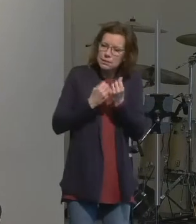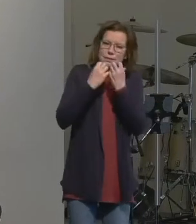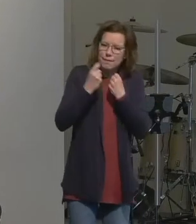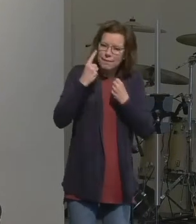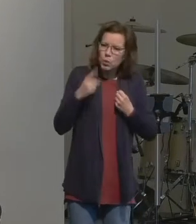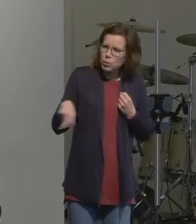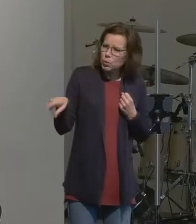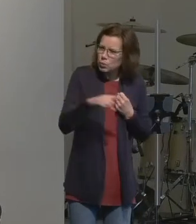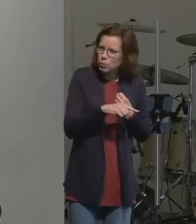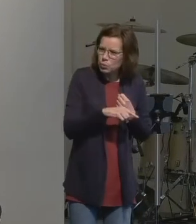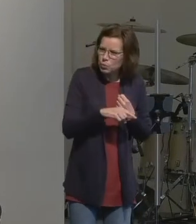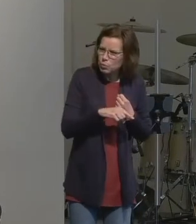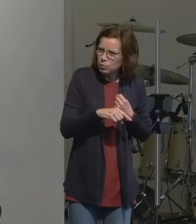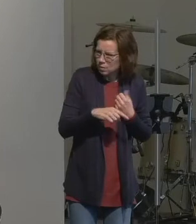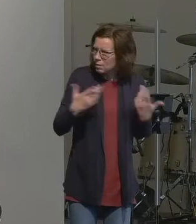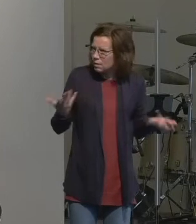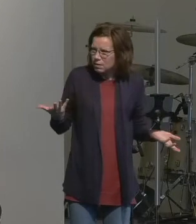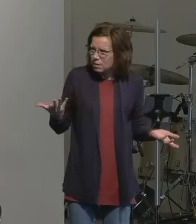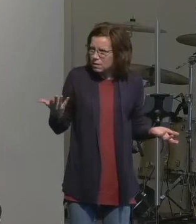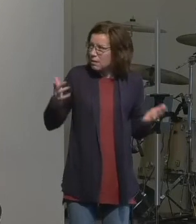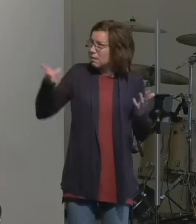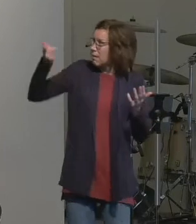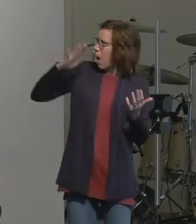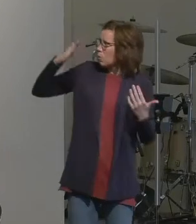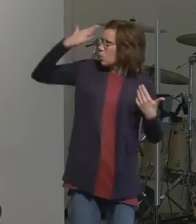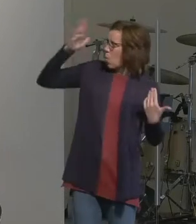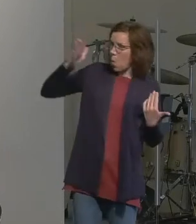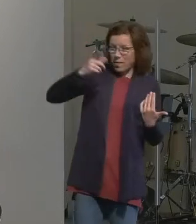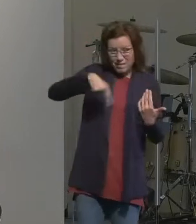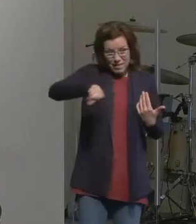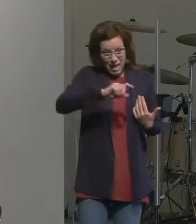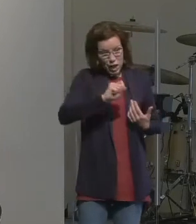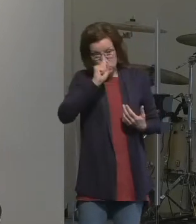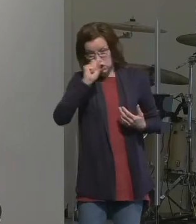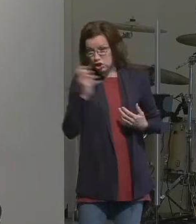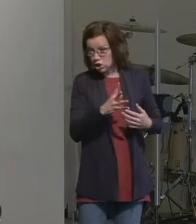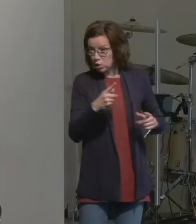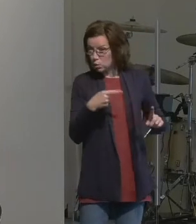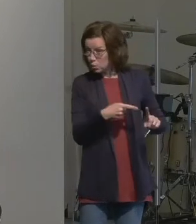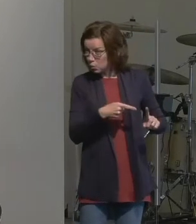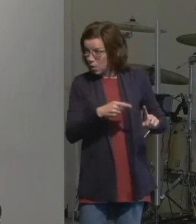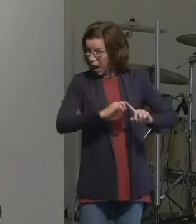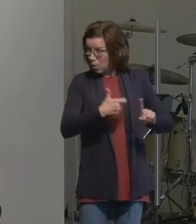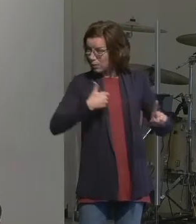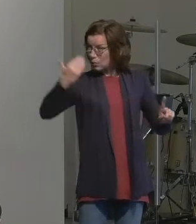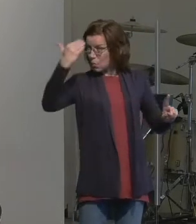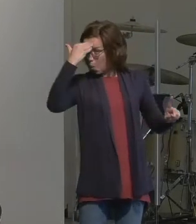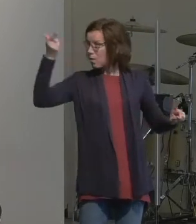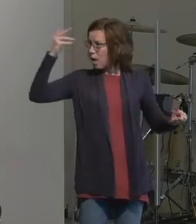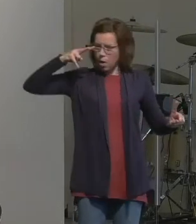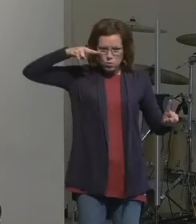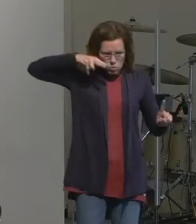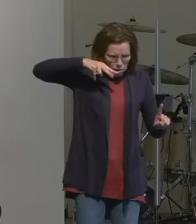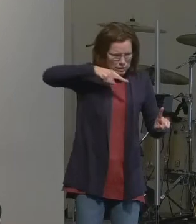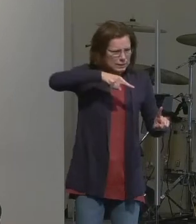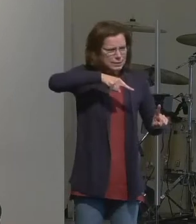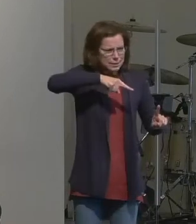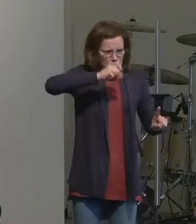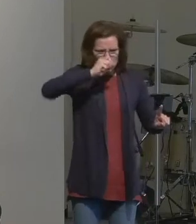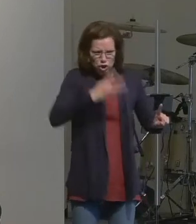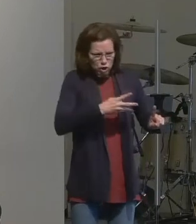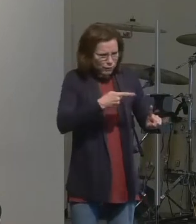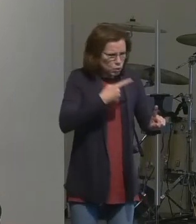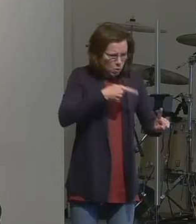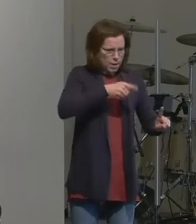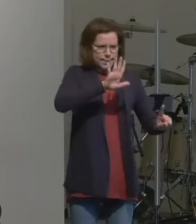how would he even know that someone else cursed you if he wasn't around and concerned about your circumstances and